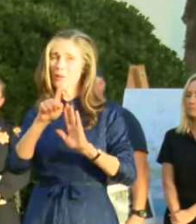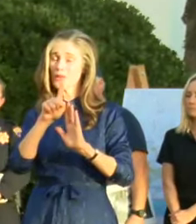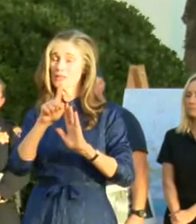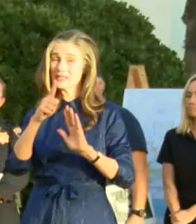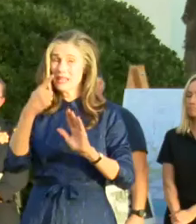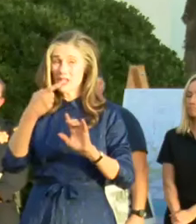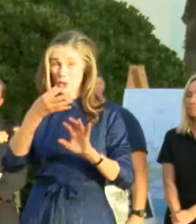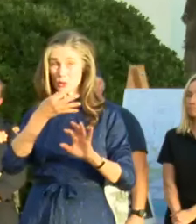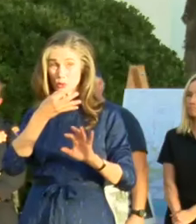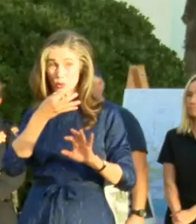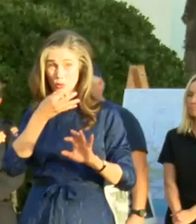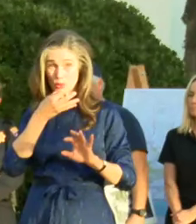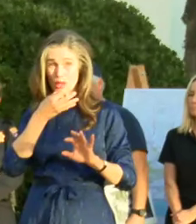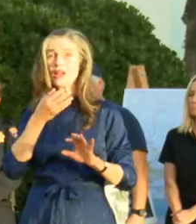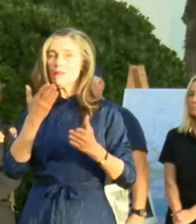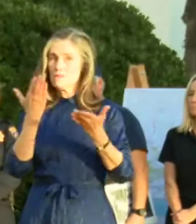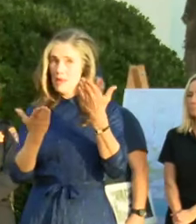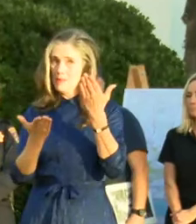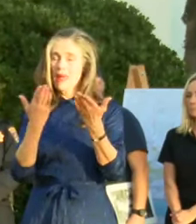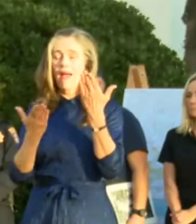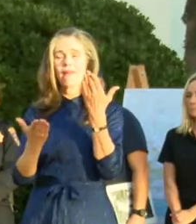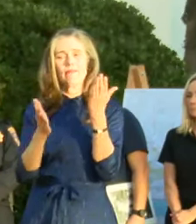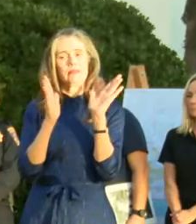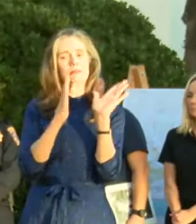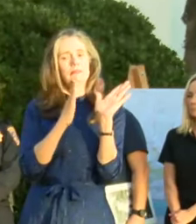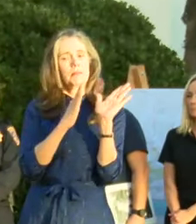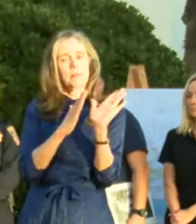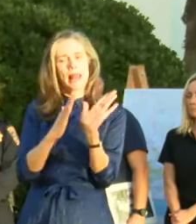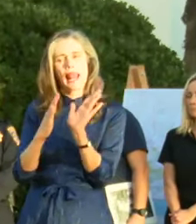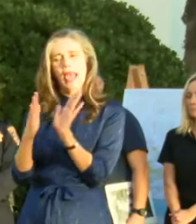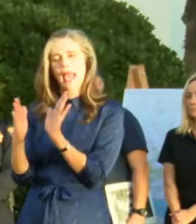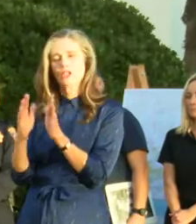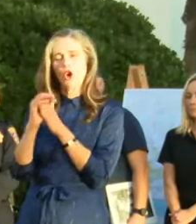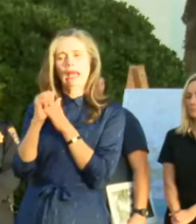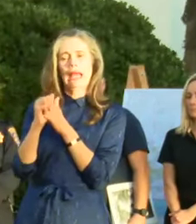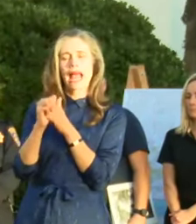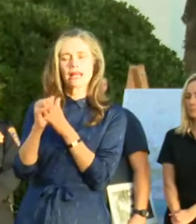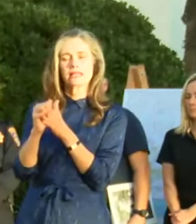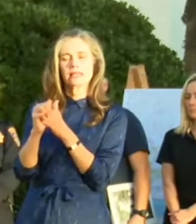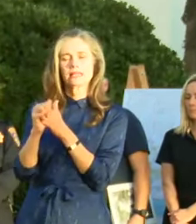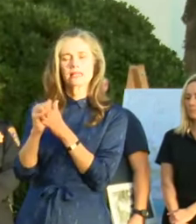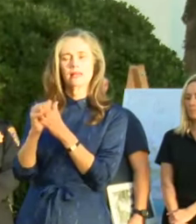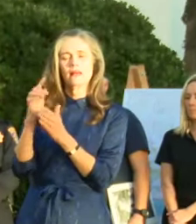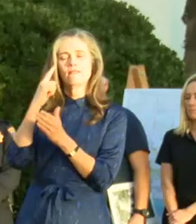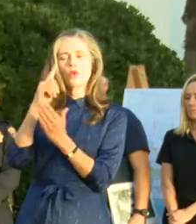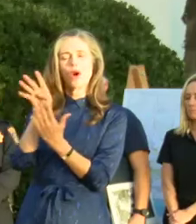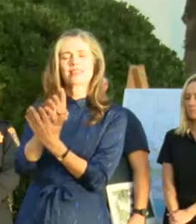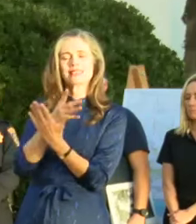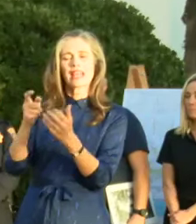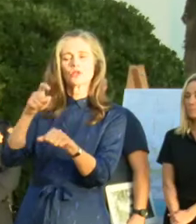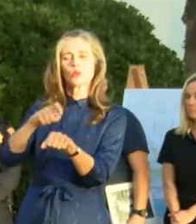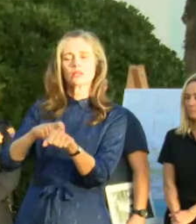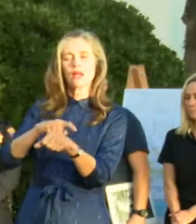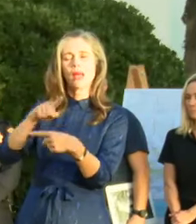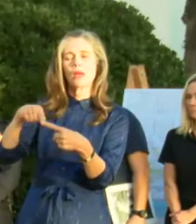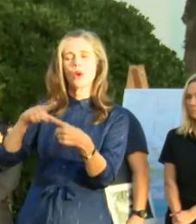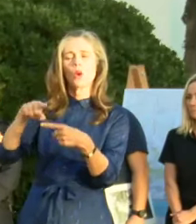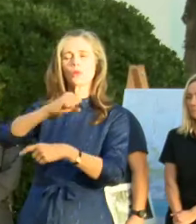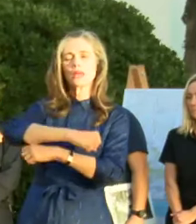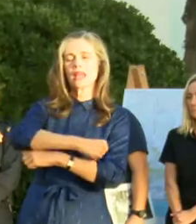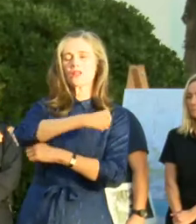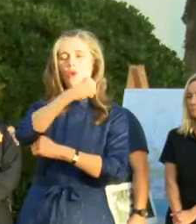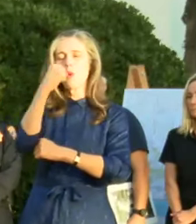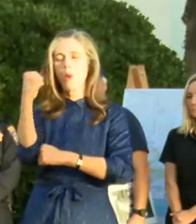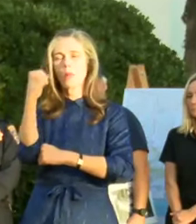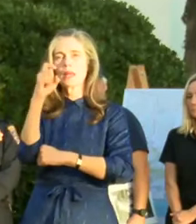for reopening U.S. 101. Again, this would be based on the activity that will take place over that